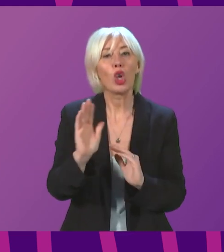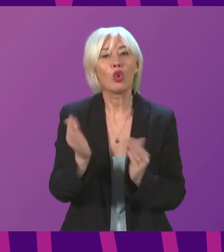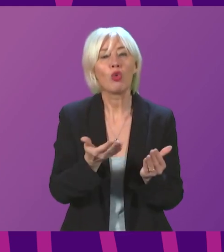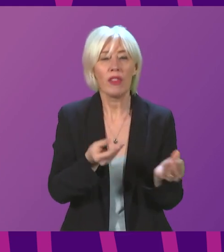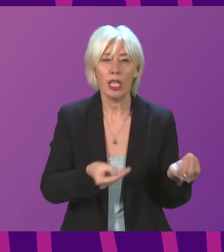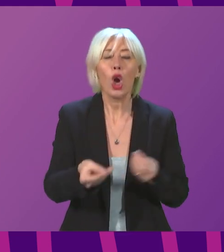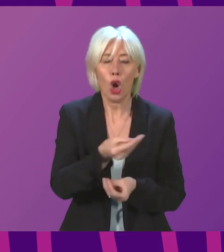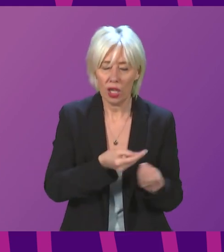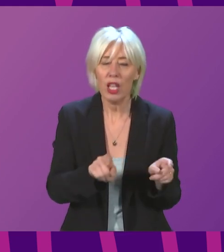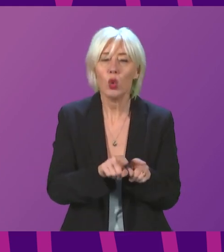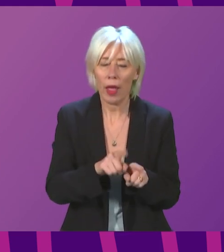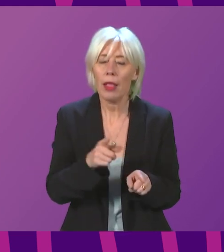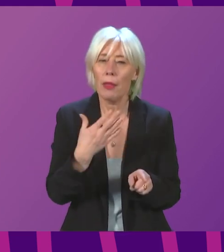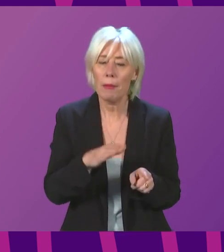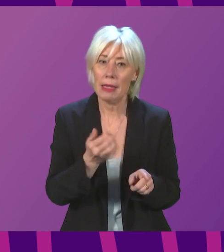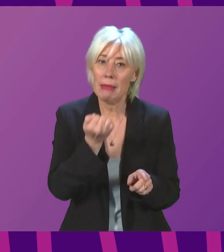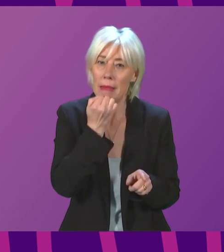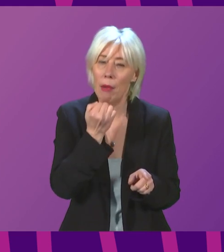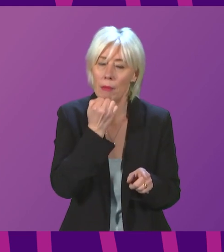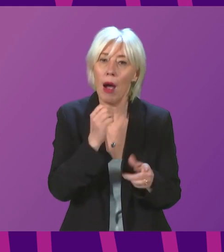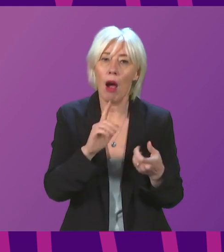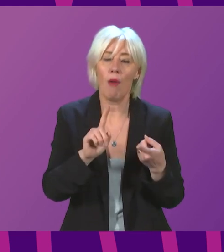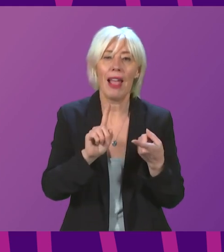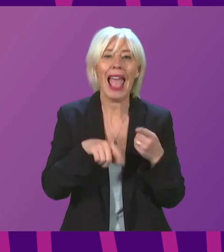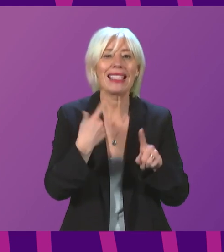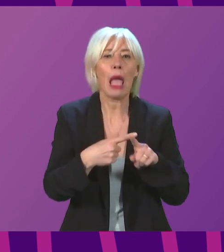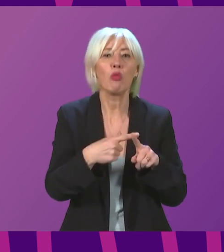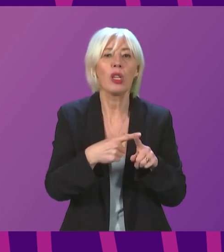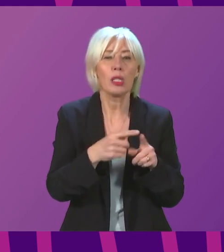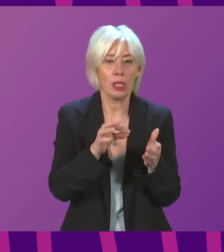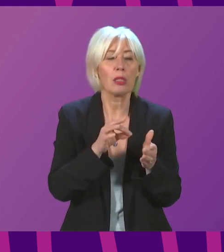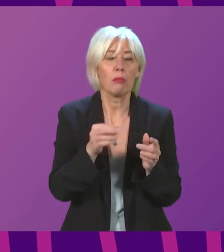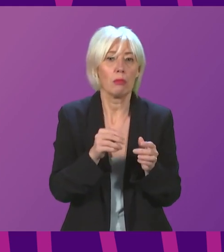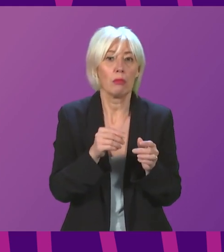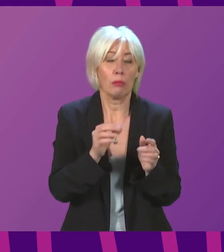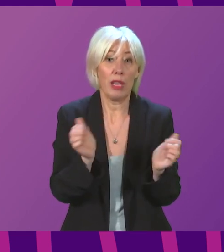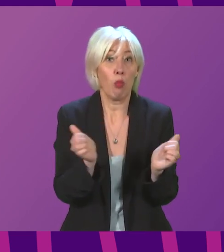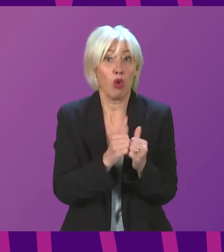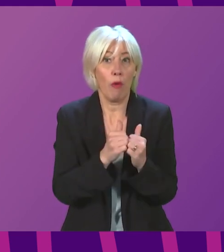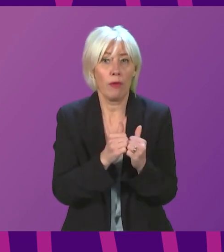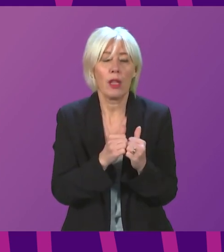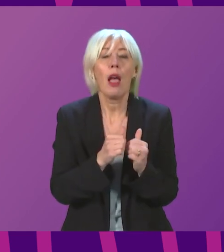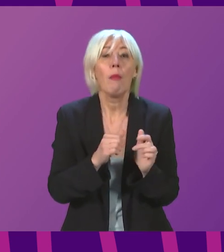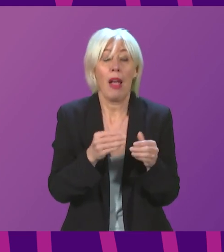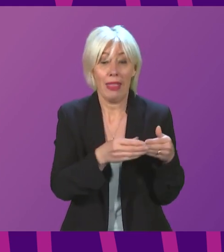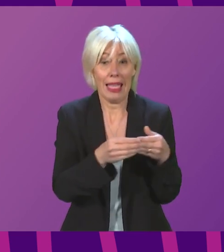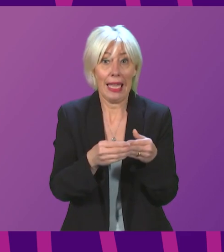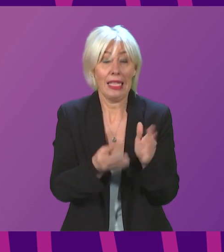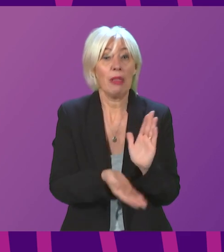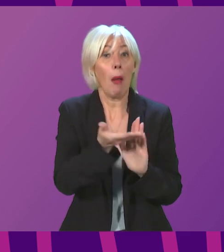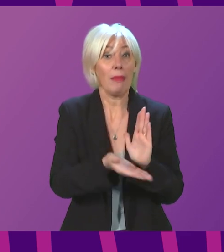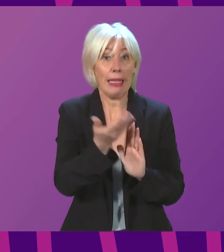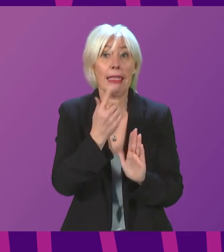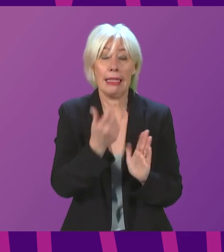that there have been quite a significant number of exemptions approved. But we have moved, and the updated guidance has been published today,